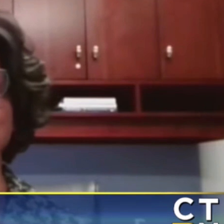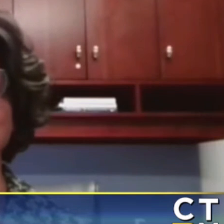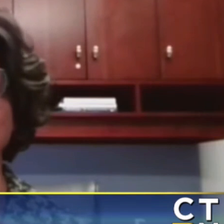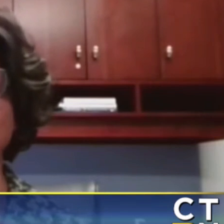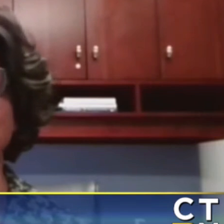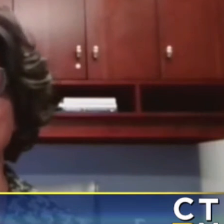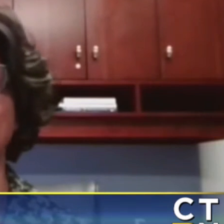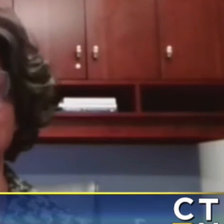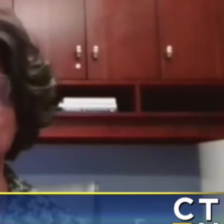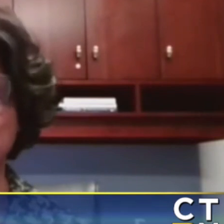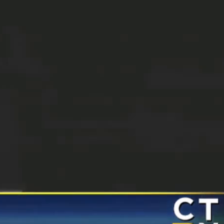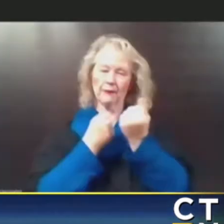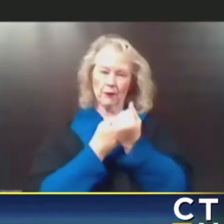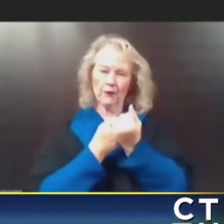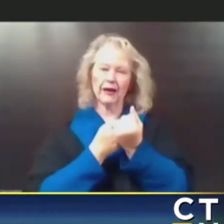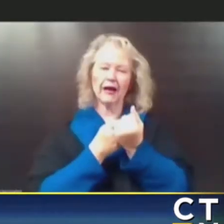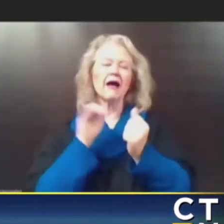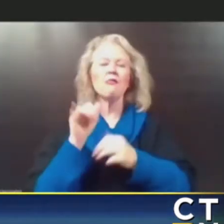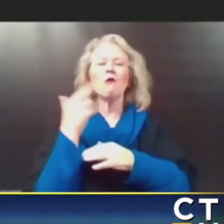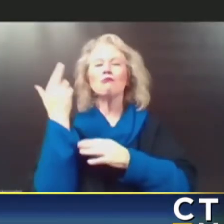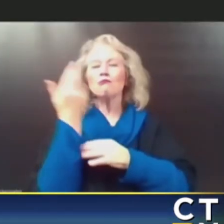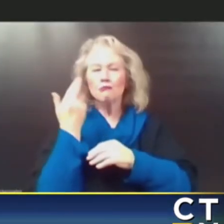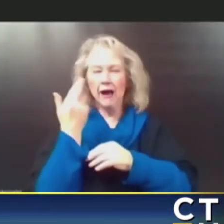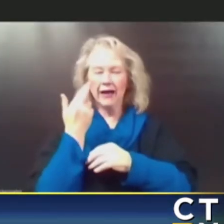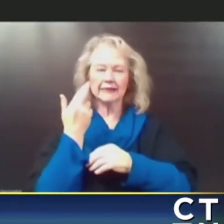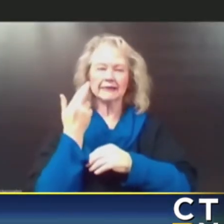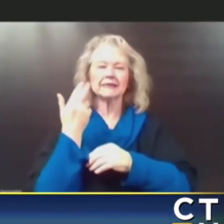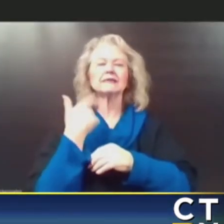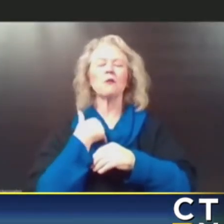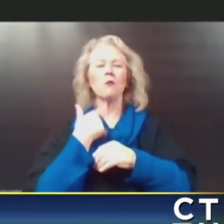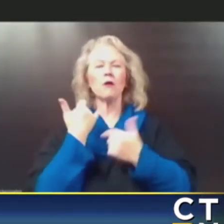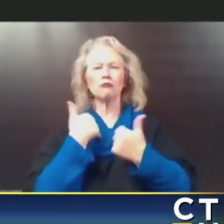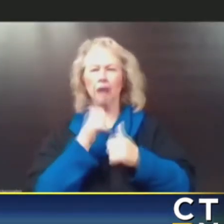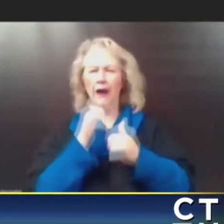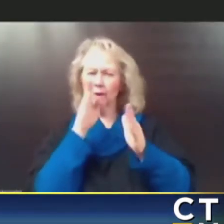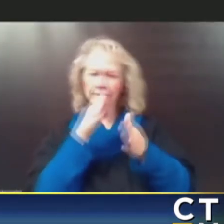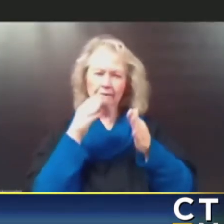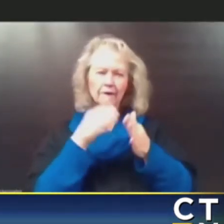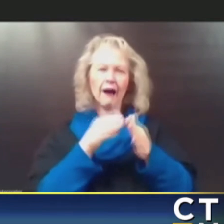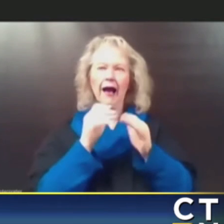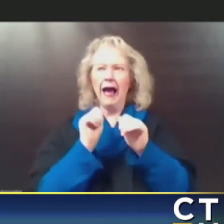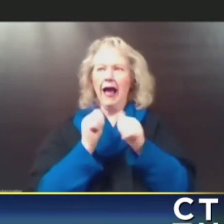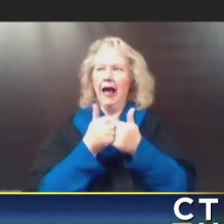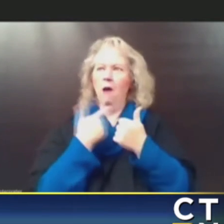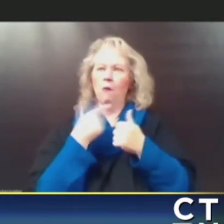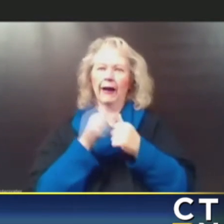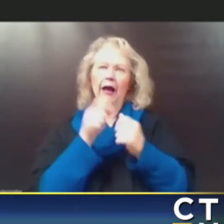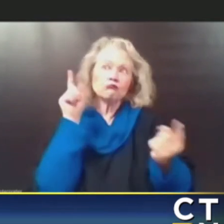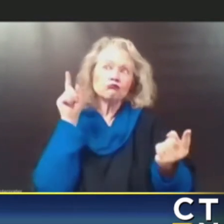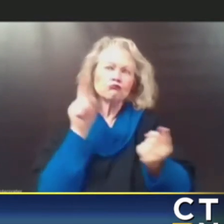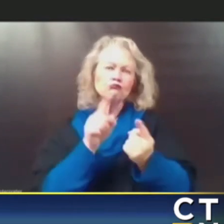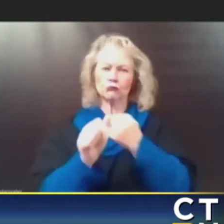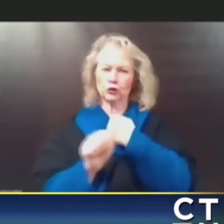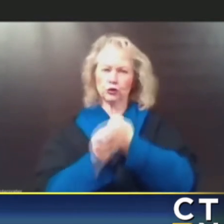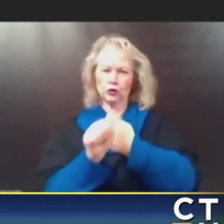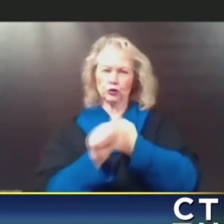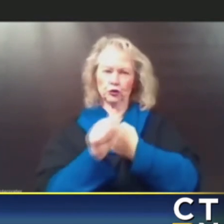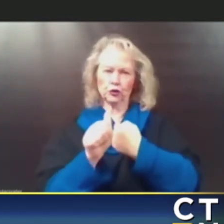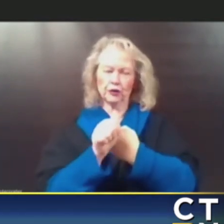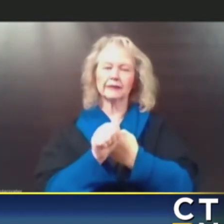this is why we've put so much emphasis on the mitigation strategies that you heard Commissioner Jatani talked about,